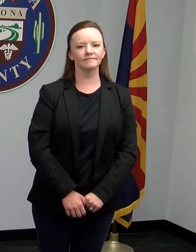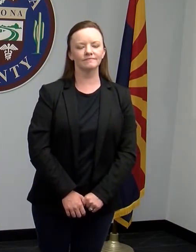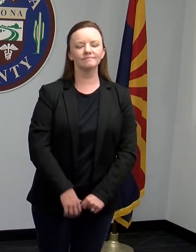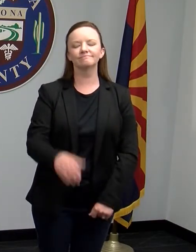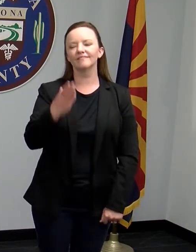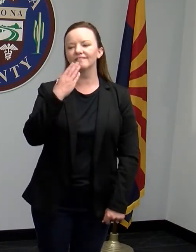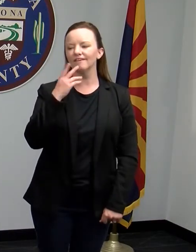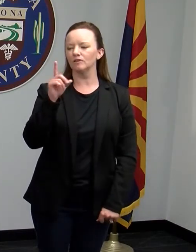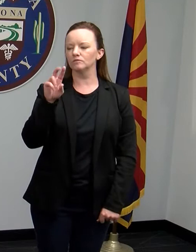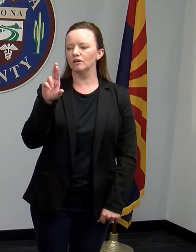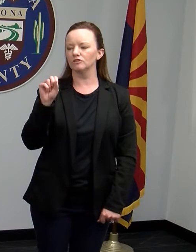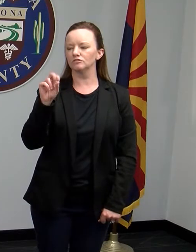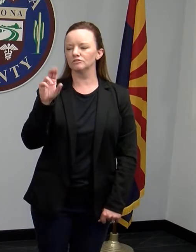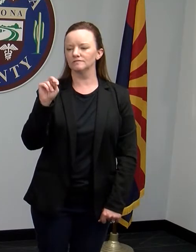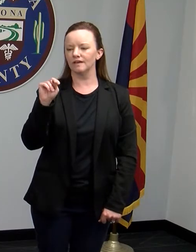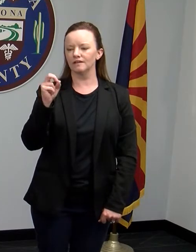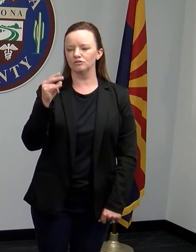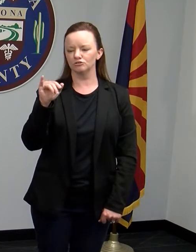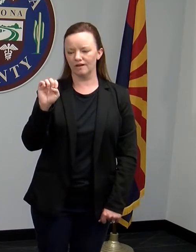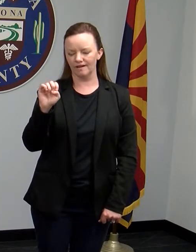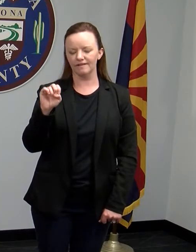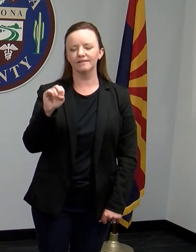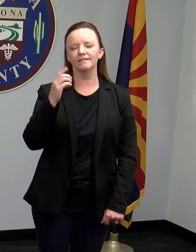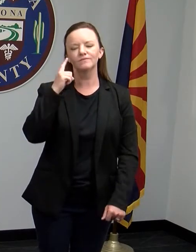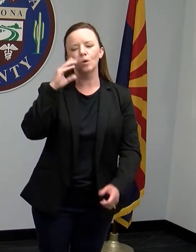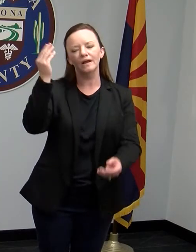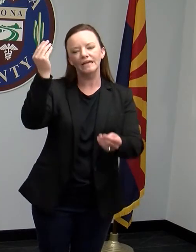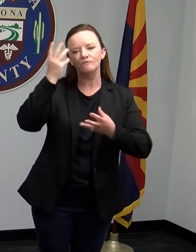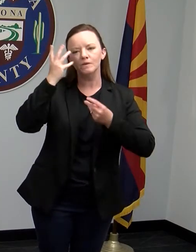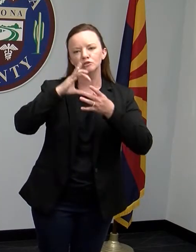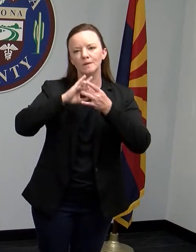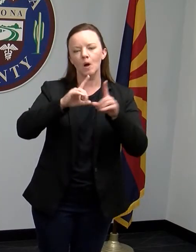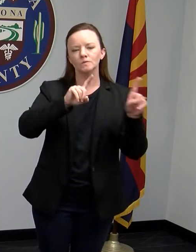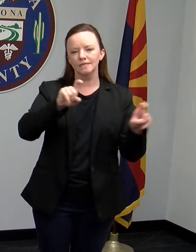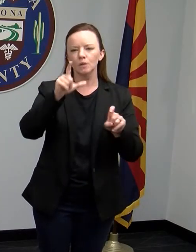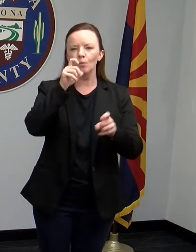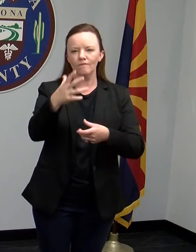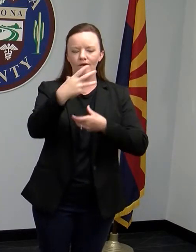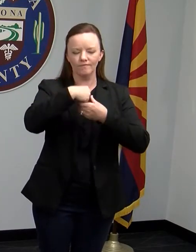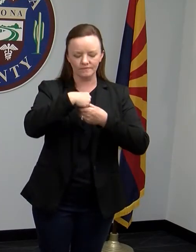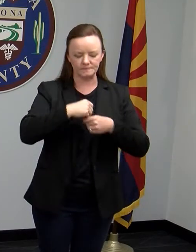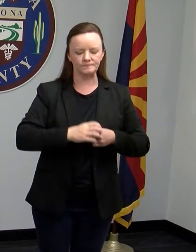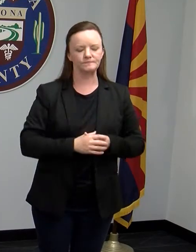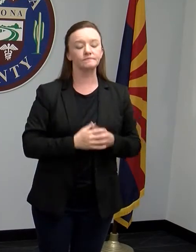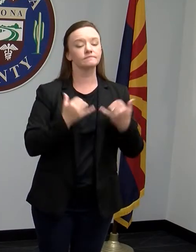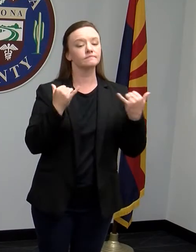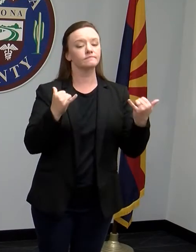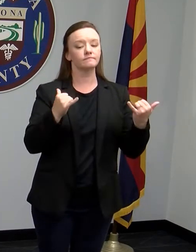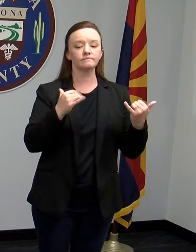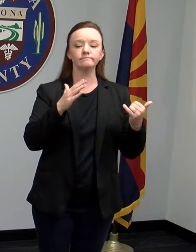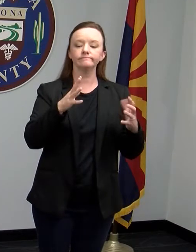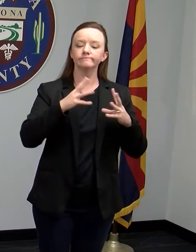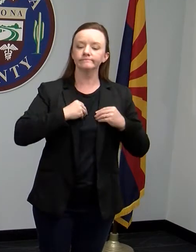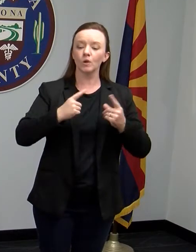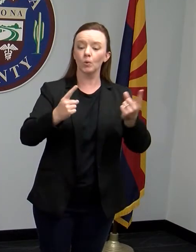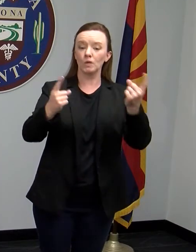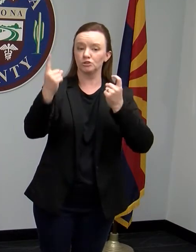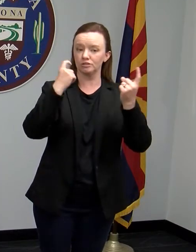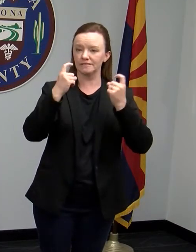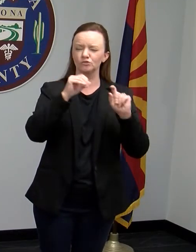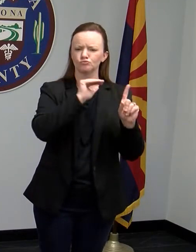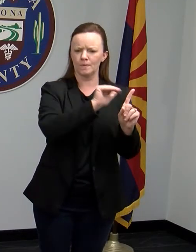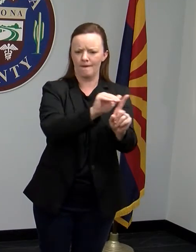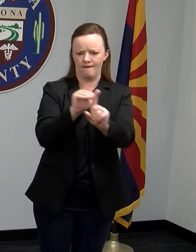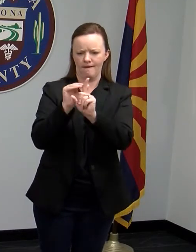Thank you, Dr. Sun and Shine for that information about testing and who should be involved in testing. We'll now open it up to questions. I want to remind